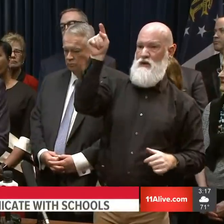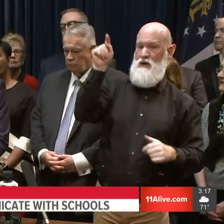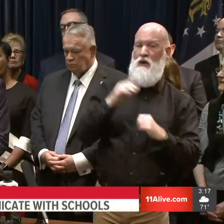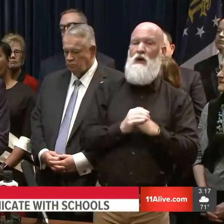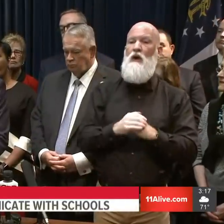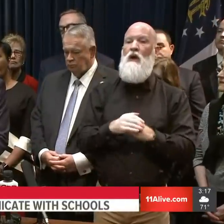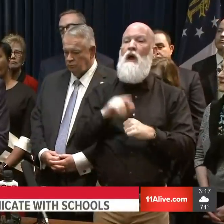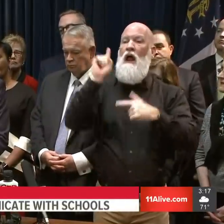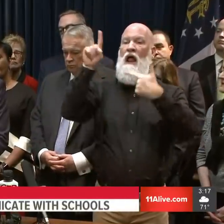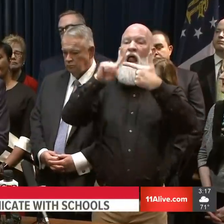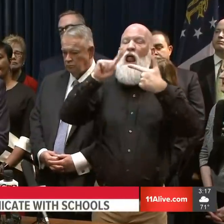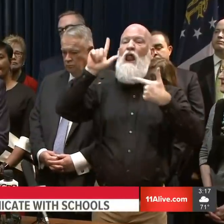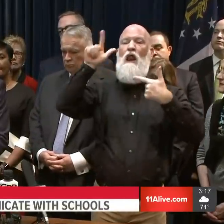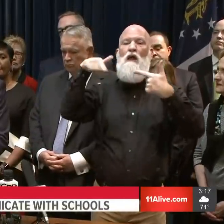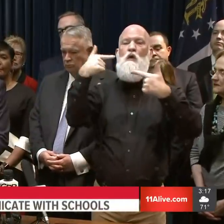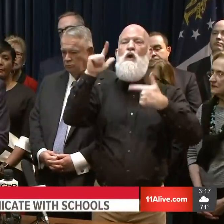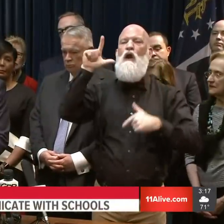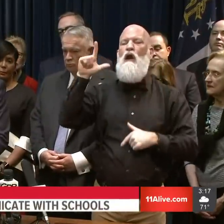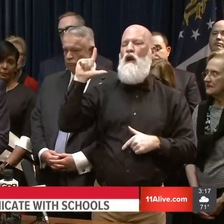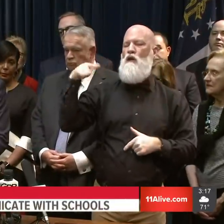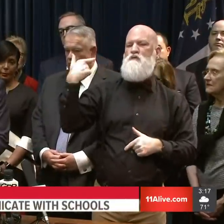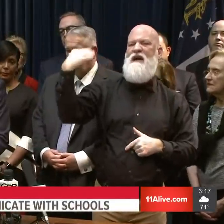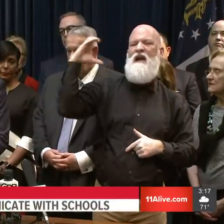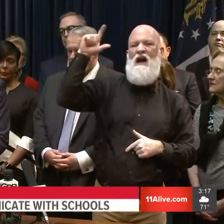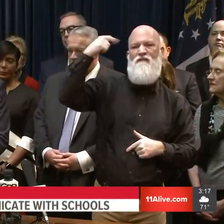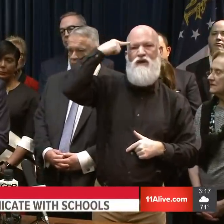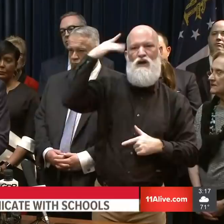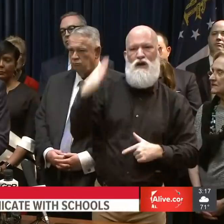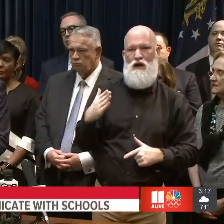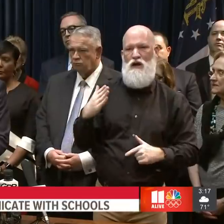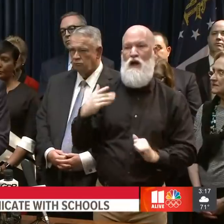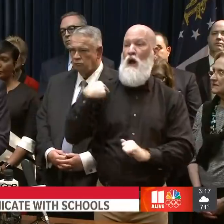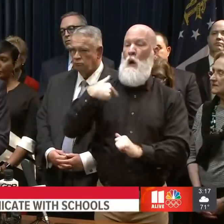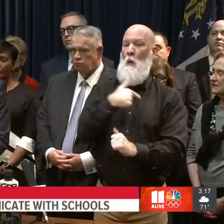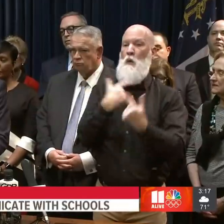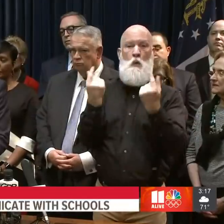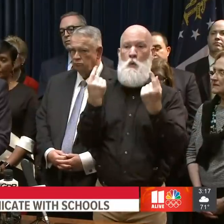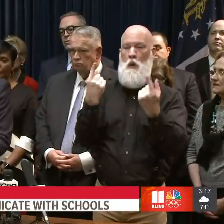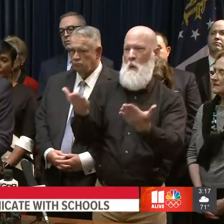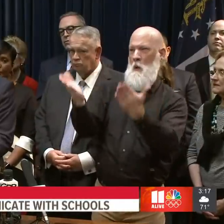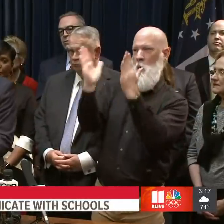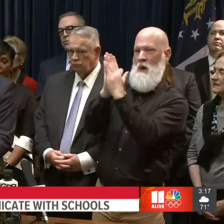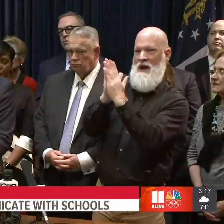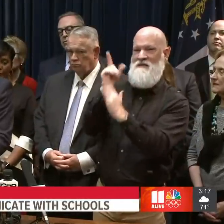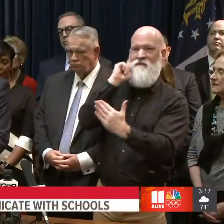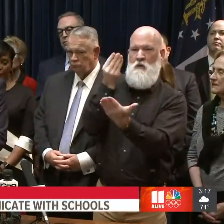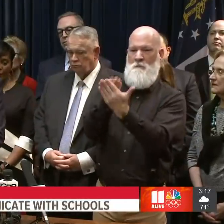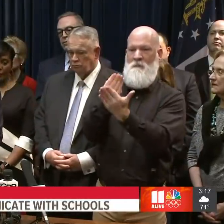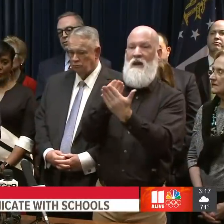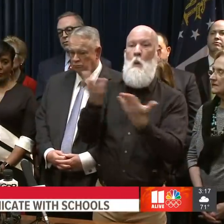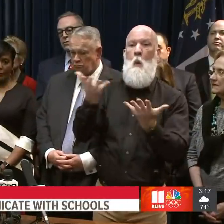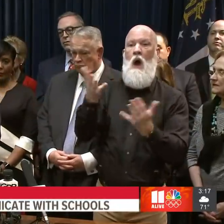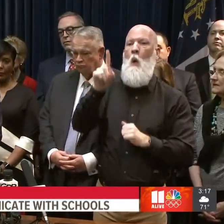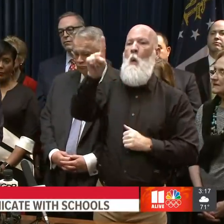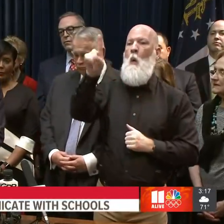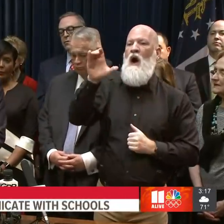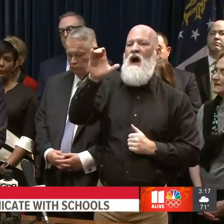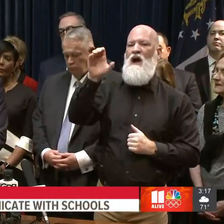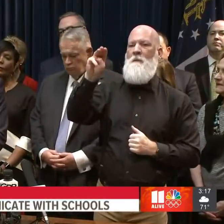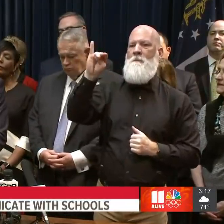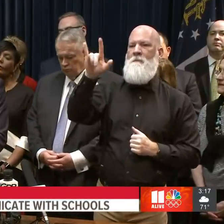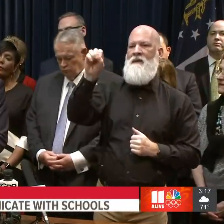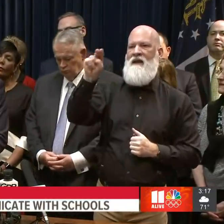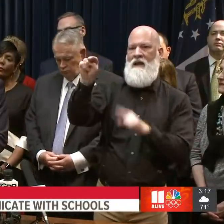the spread of COVID-19, ensuring that Georgia has the resources at hand to enable us to quickly and